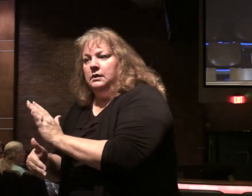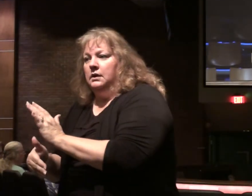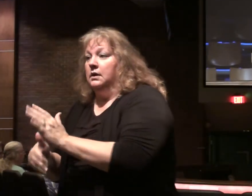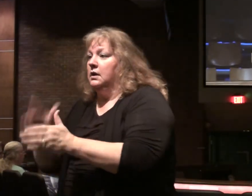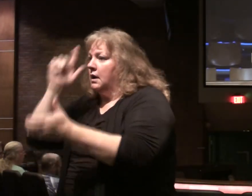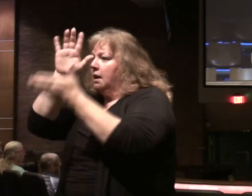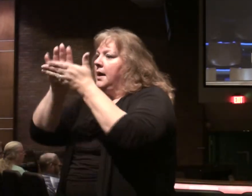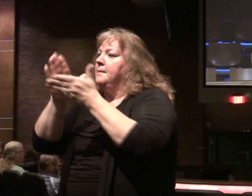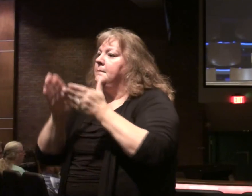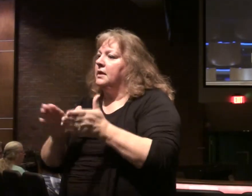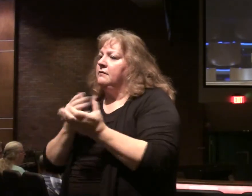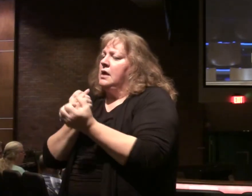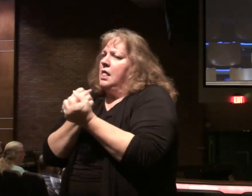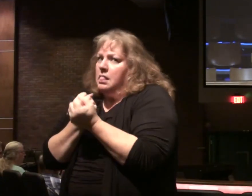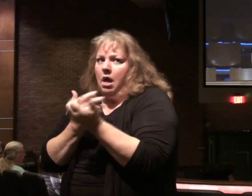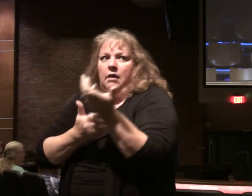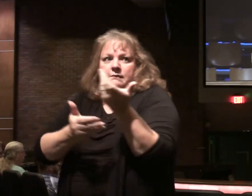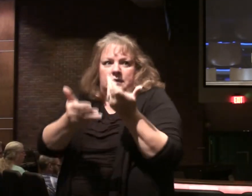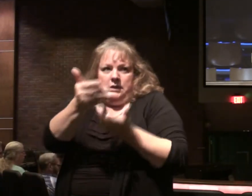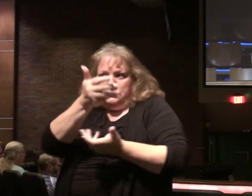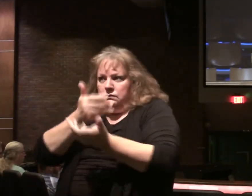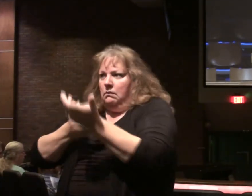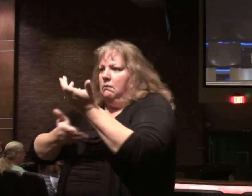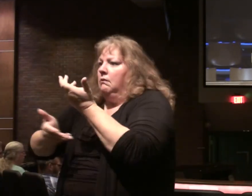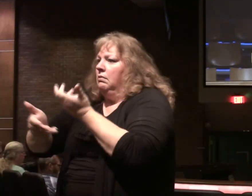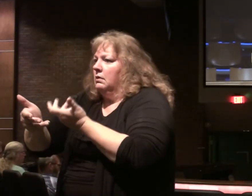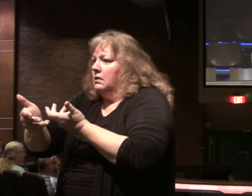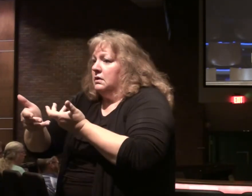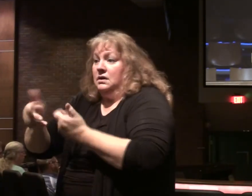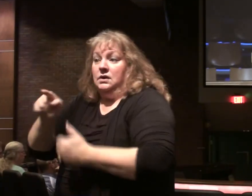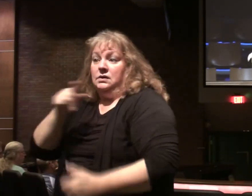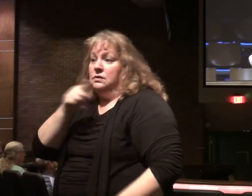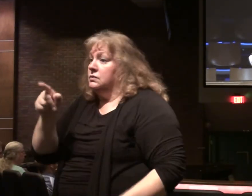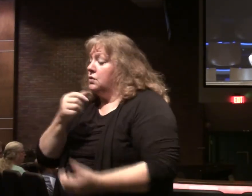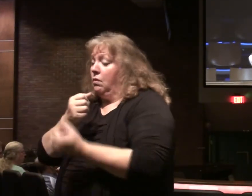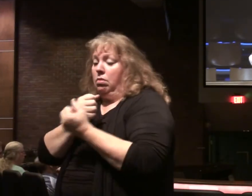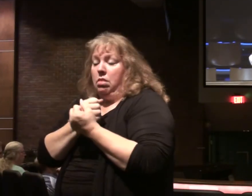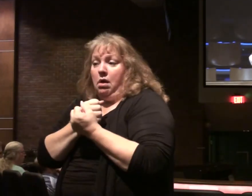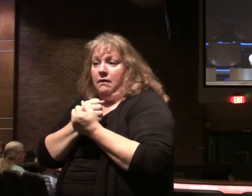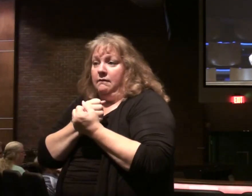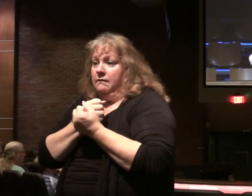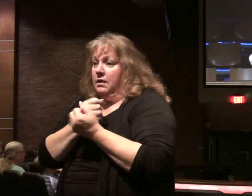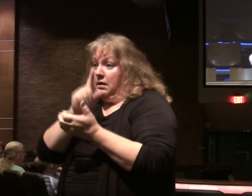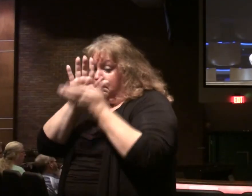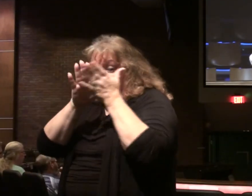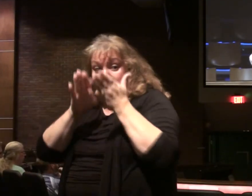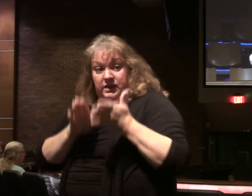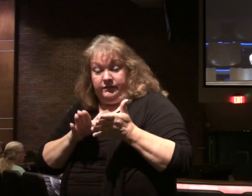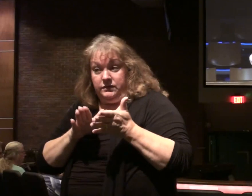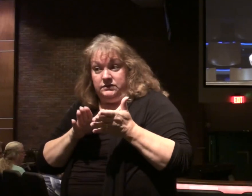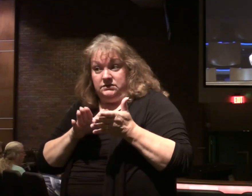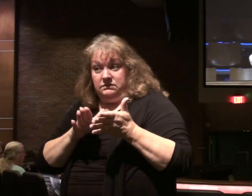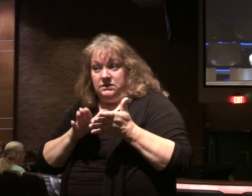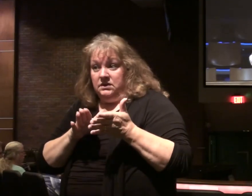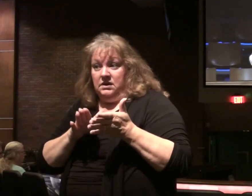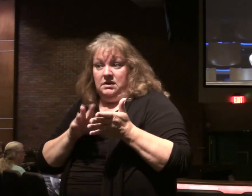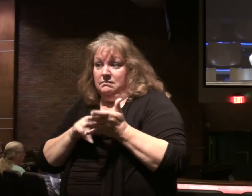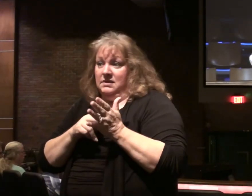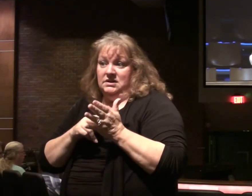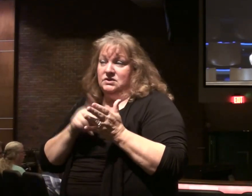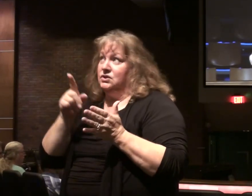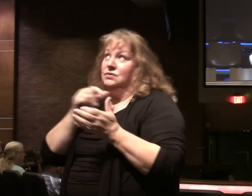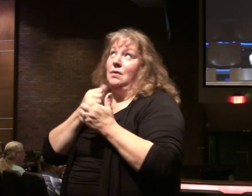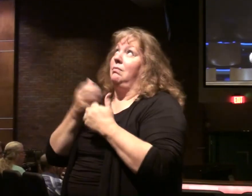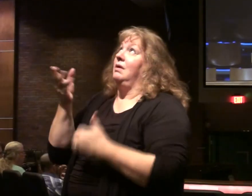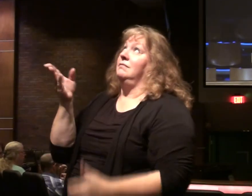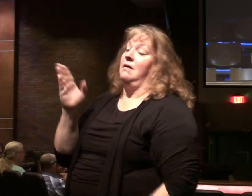Believers do love one another. If you don't love, specifically if love the believers in 1 John, the brethren, you don't love God.